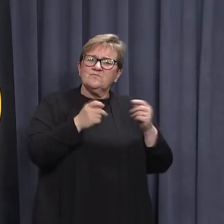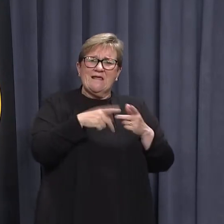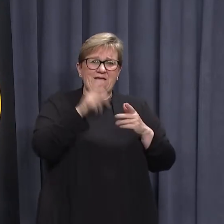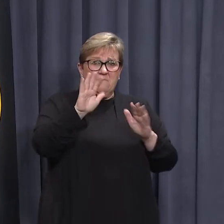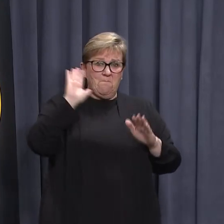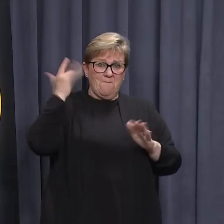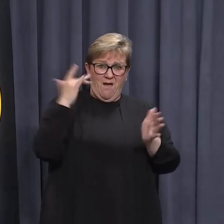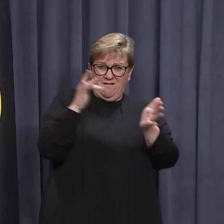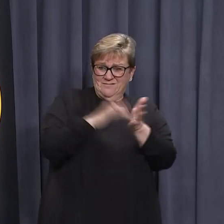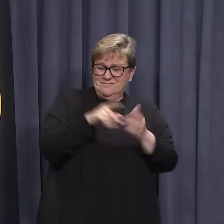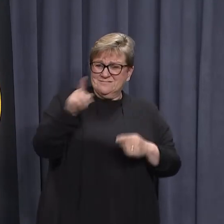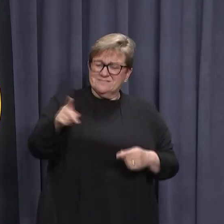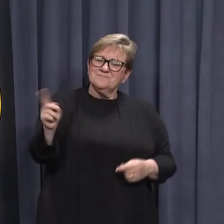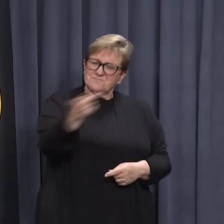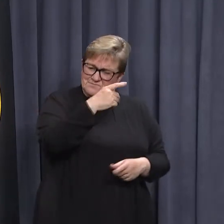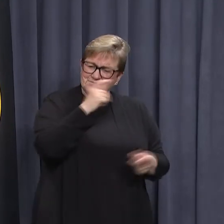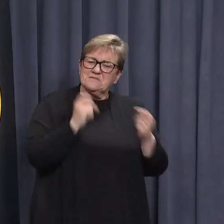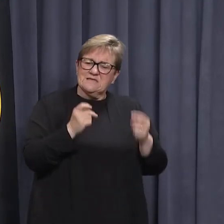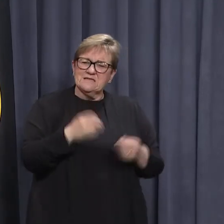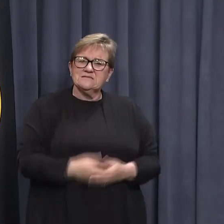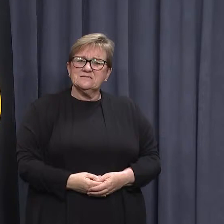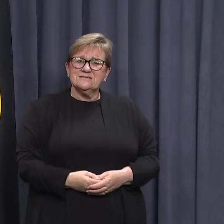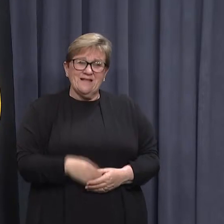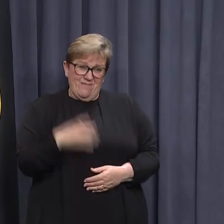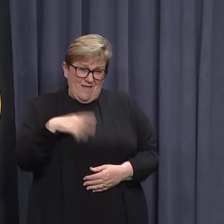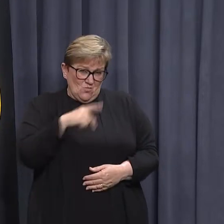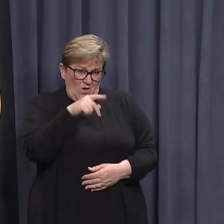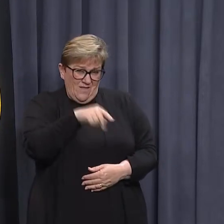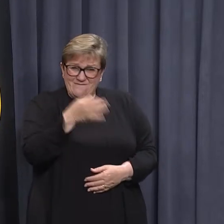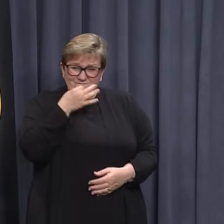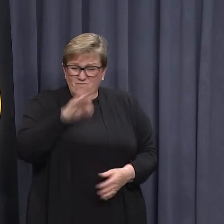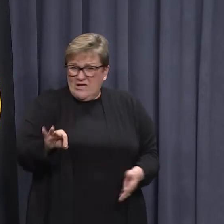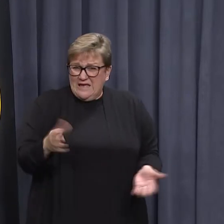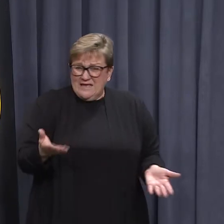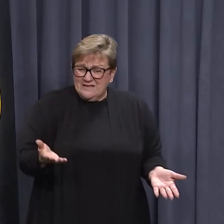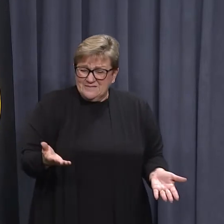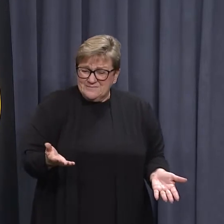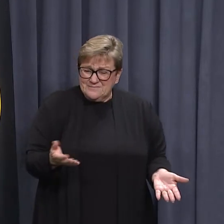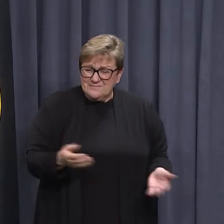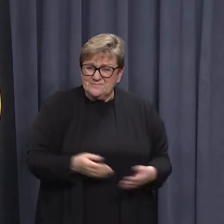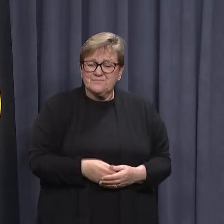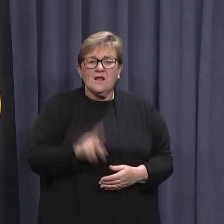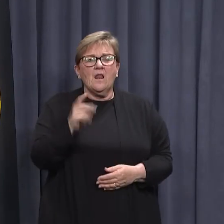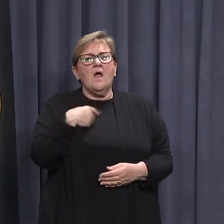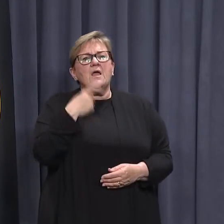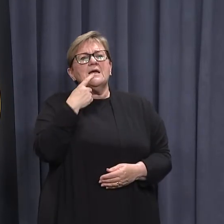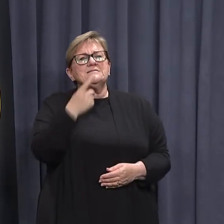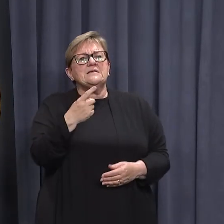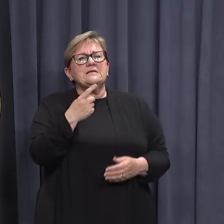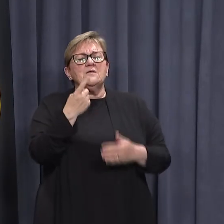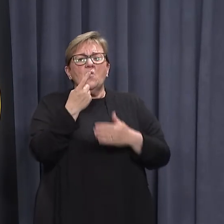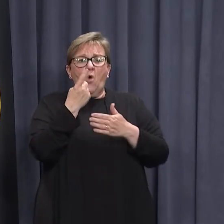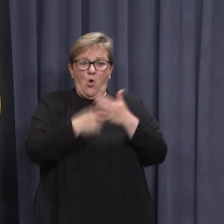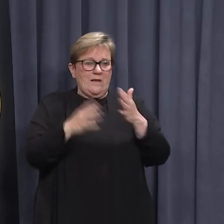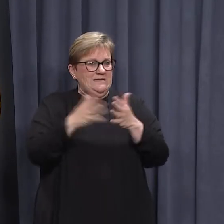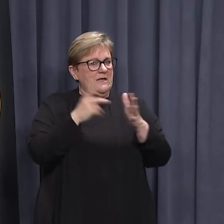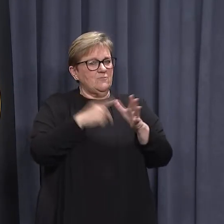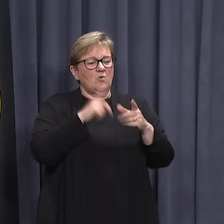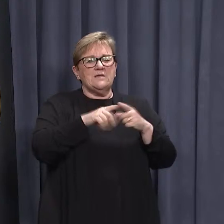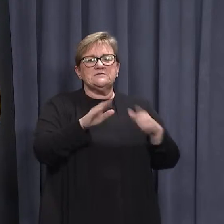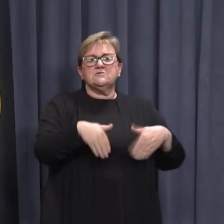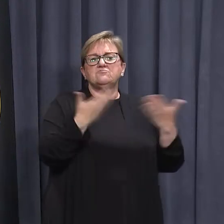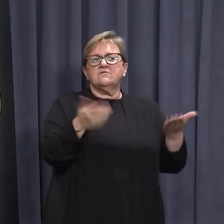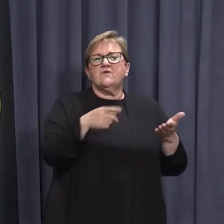If you've been to an exposure site, go and get tested. That's what they're there for. It's free. And as I said, the only state still providing that